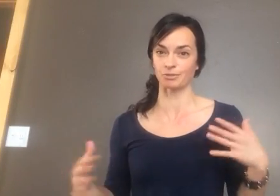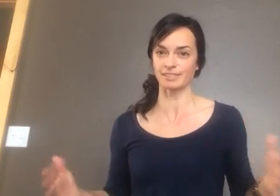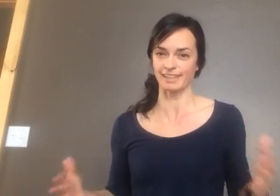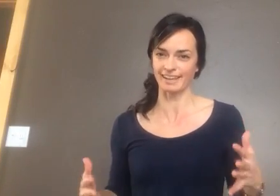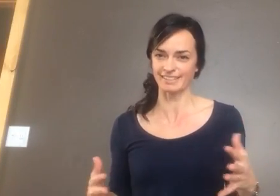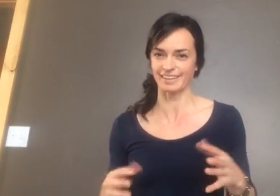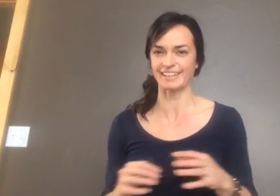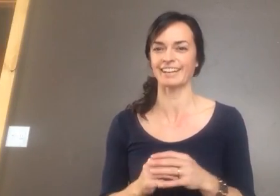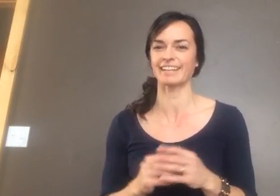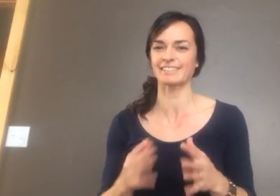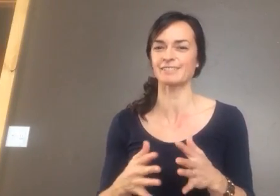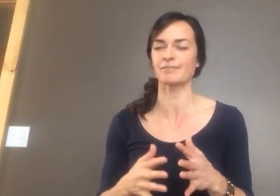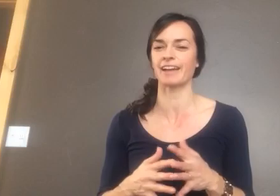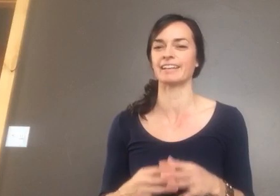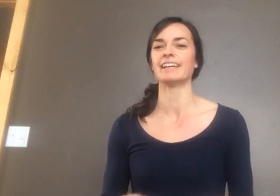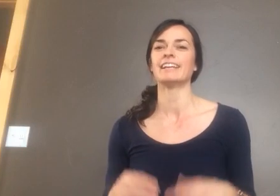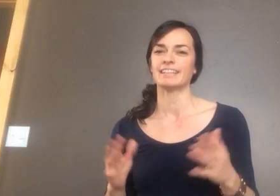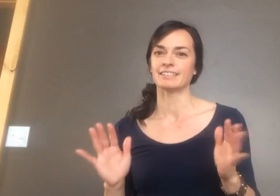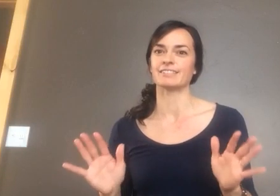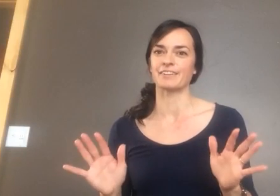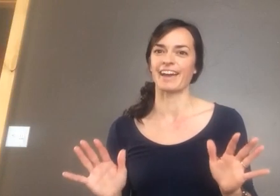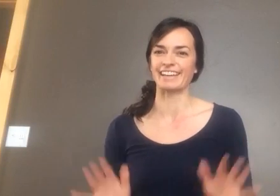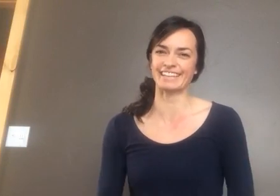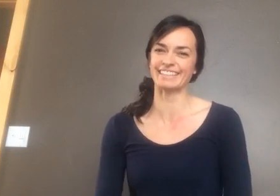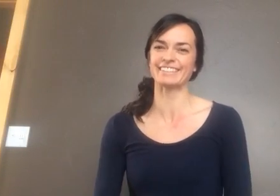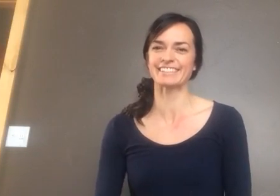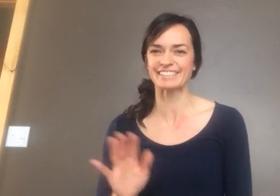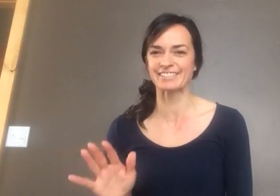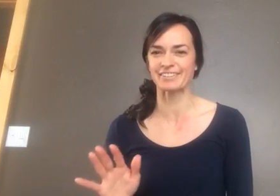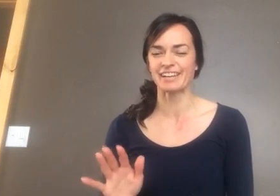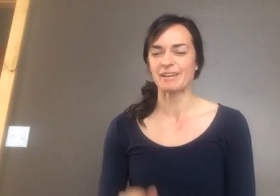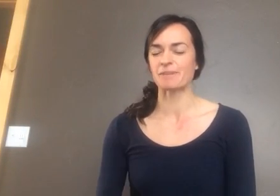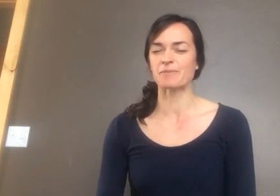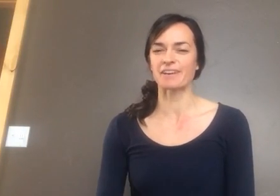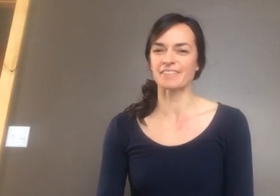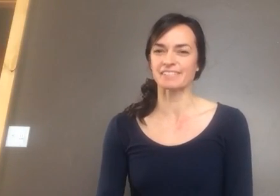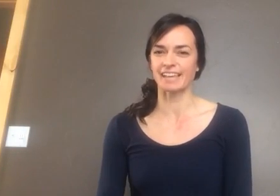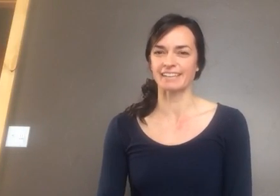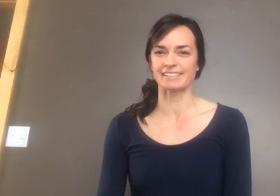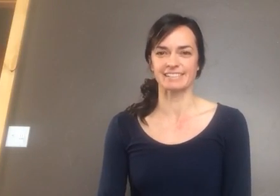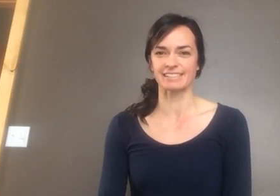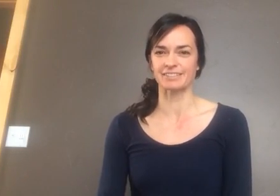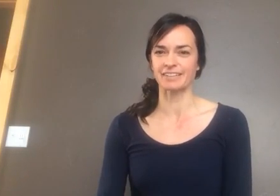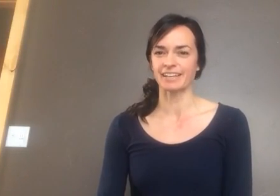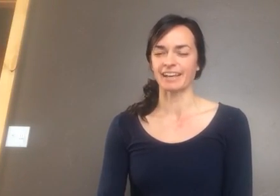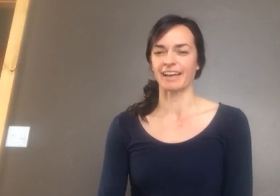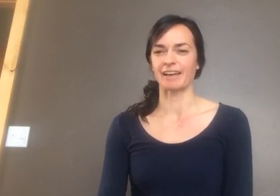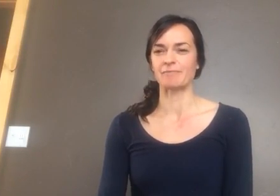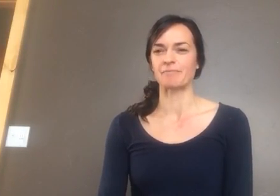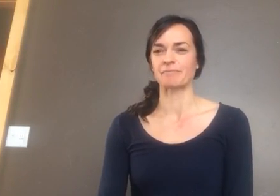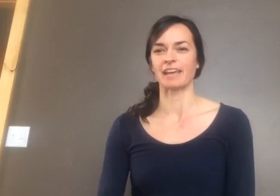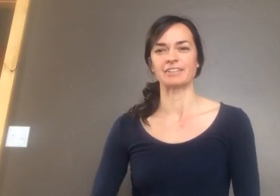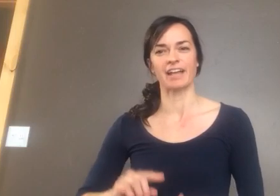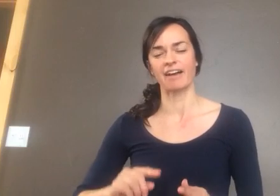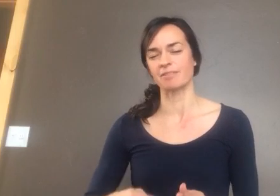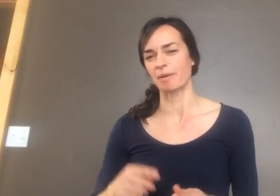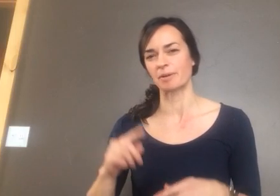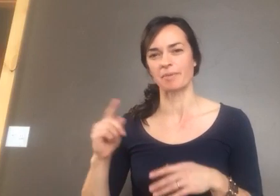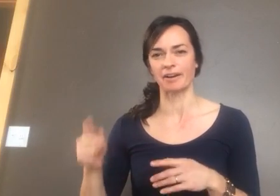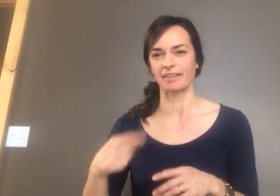three signs right here. I can just do one. It's okay. You can just do, pick one of those signs to do and you'll have the memory marker